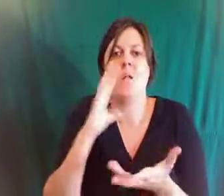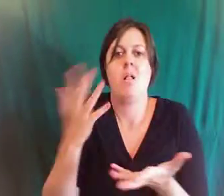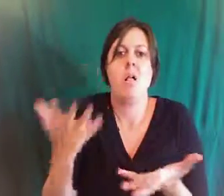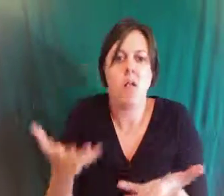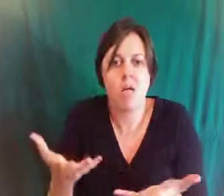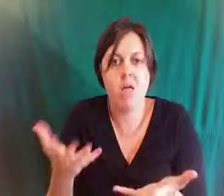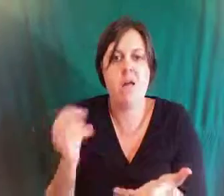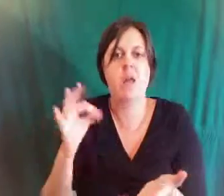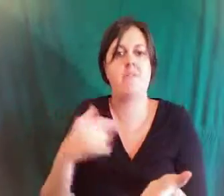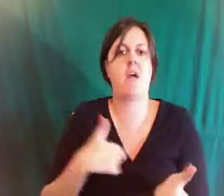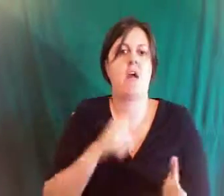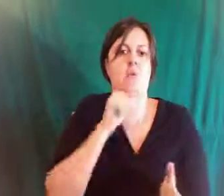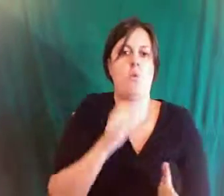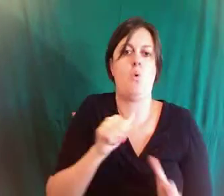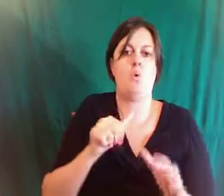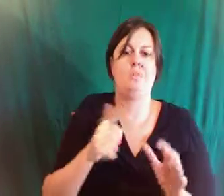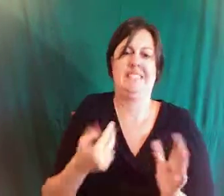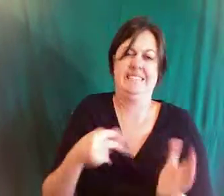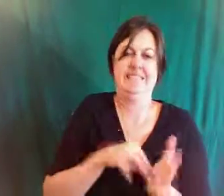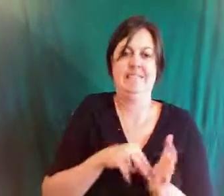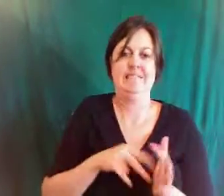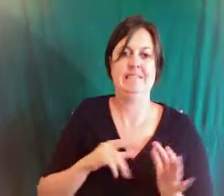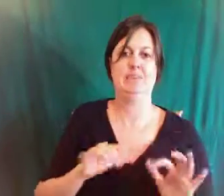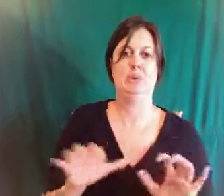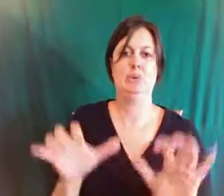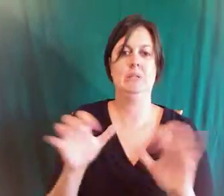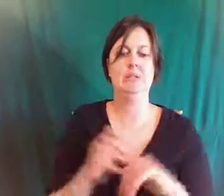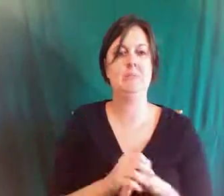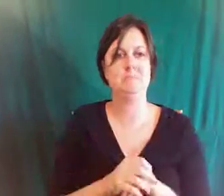what have you done slowly slowly